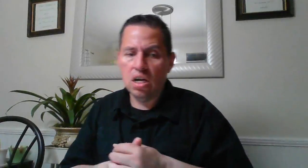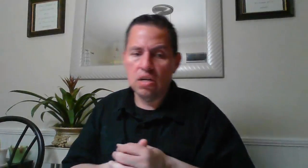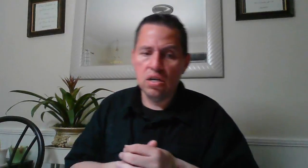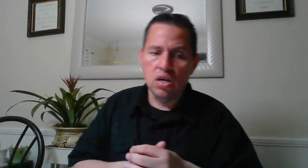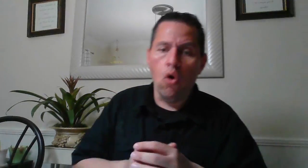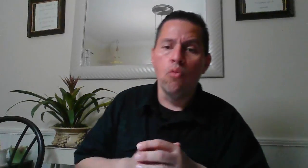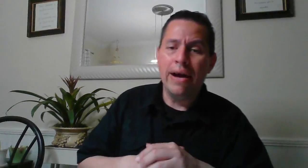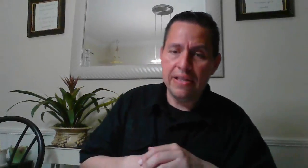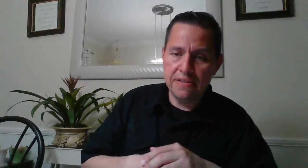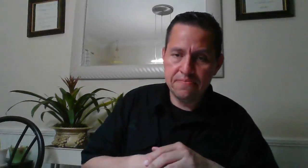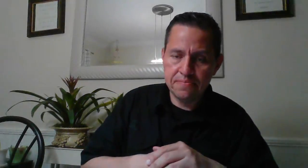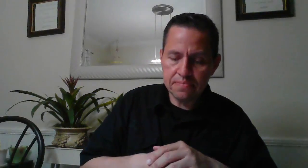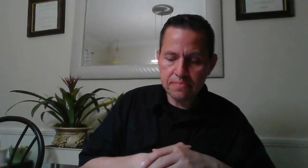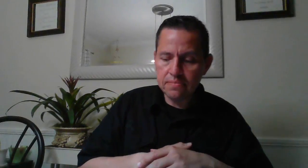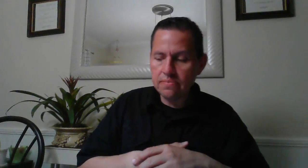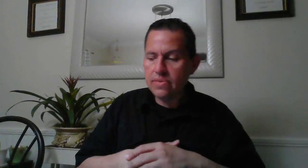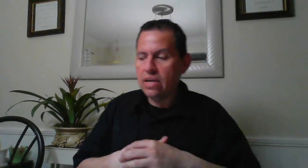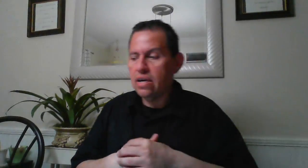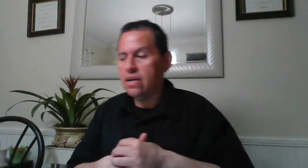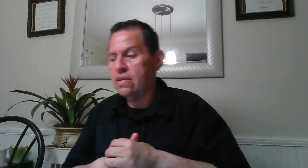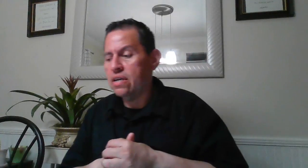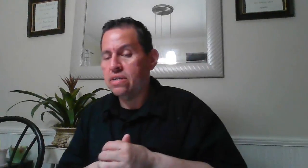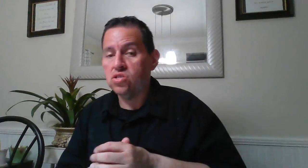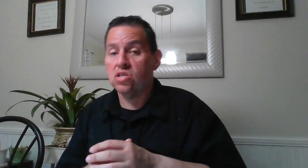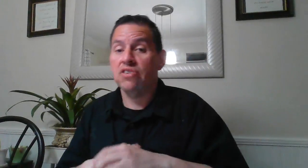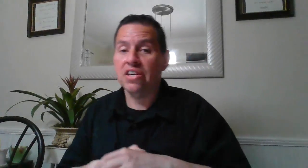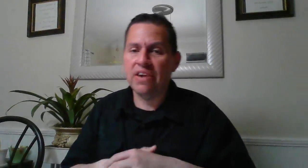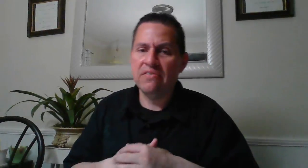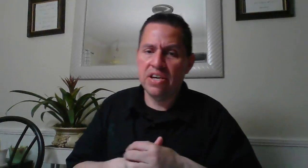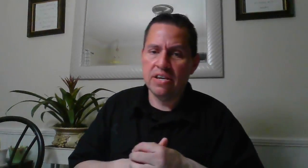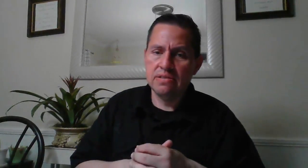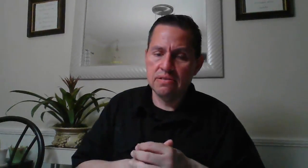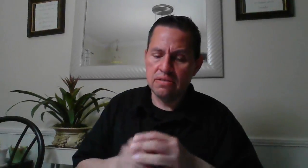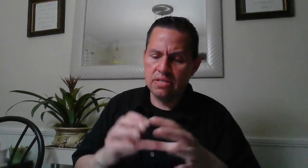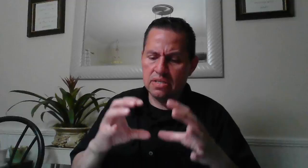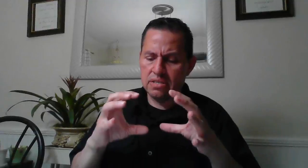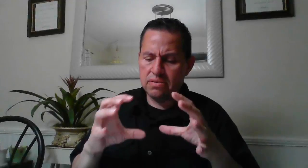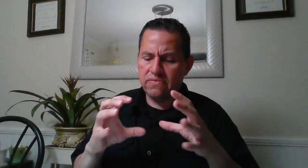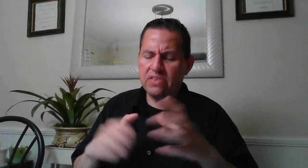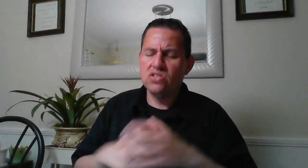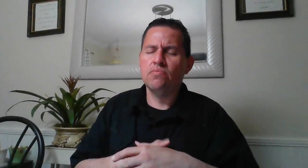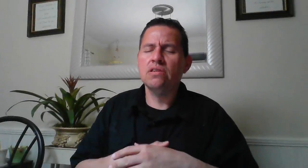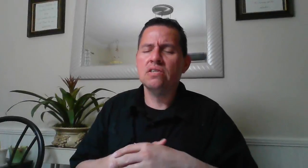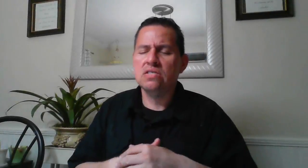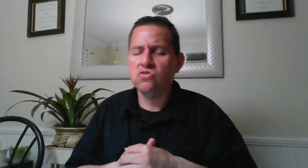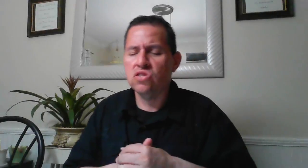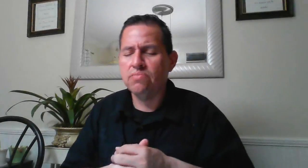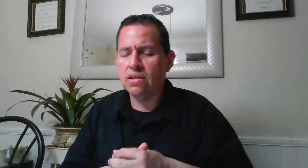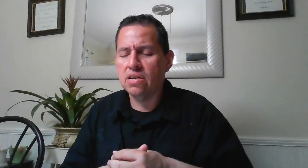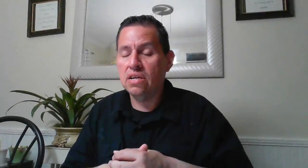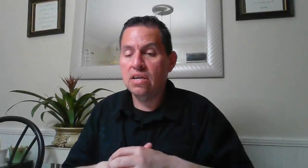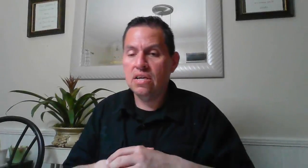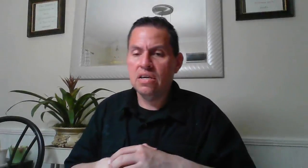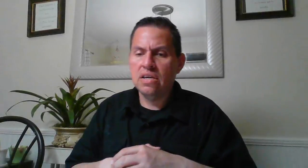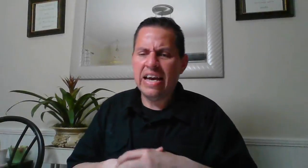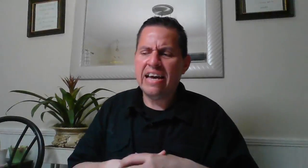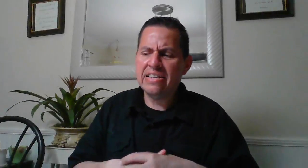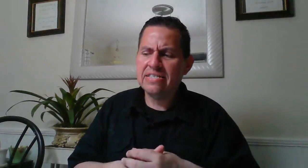omen uh in saudi arabia so it's a very small country but it has